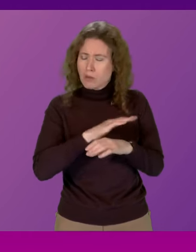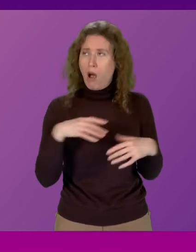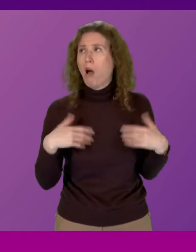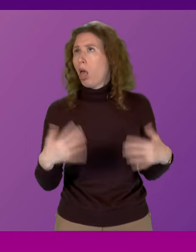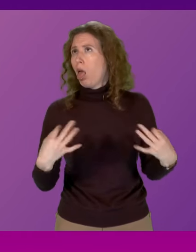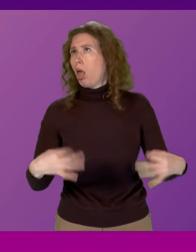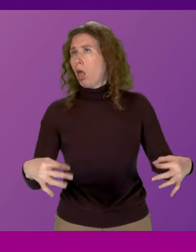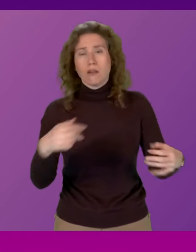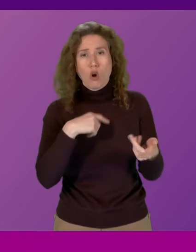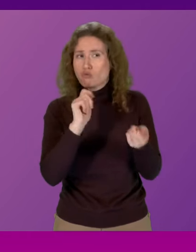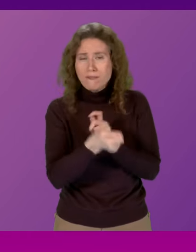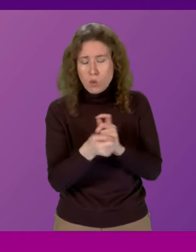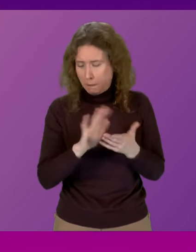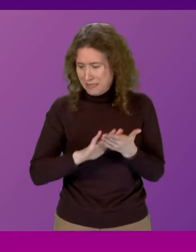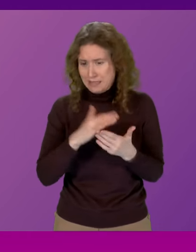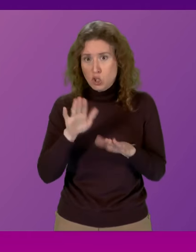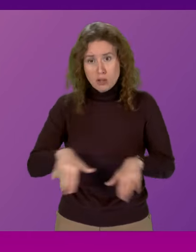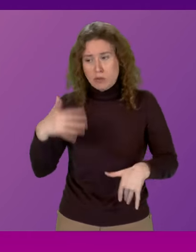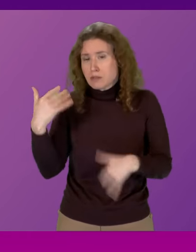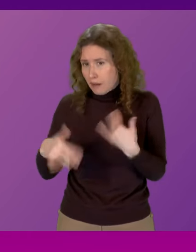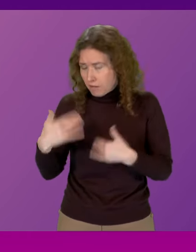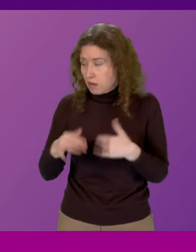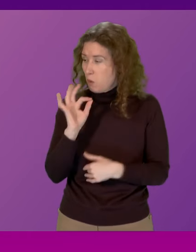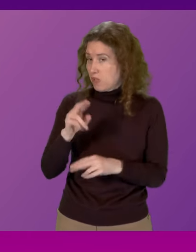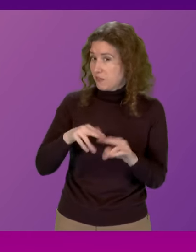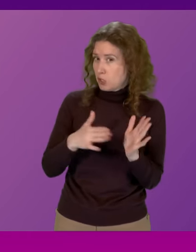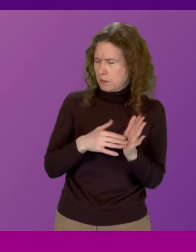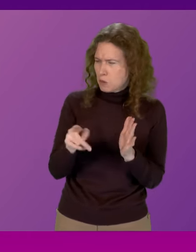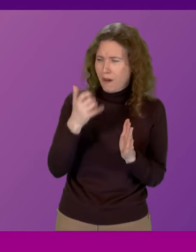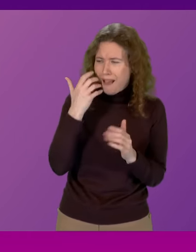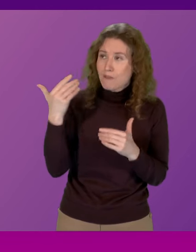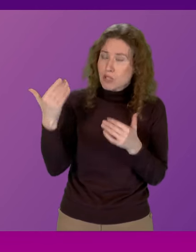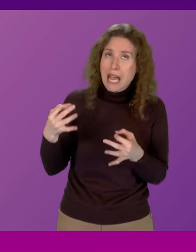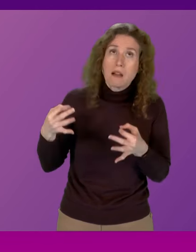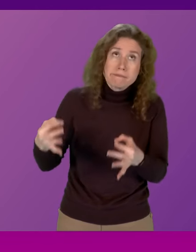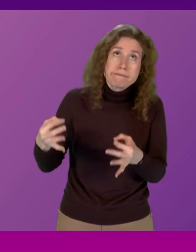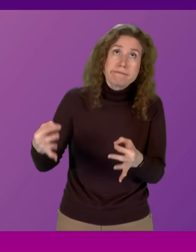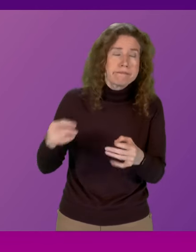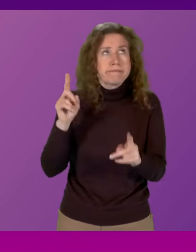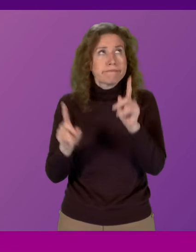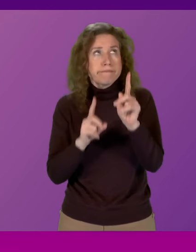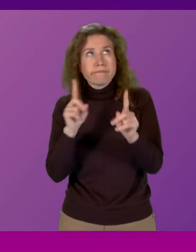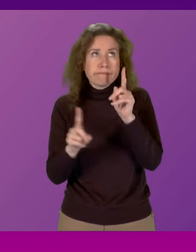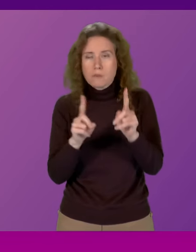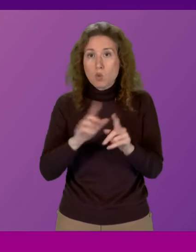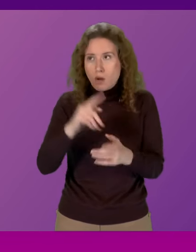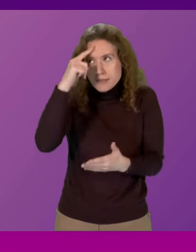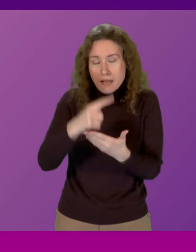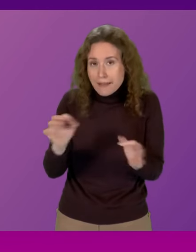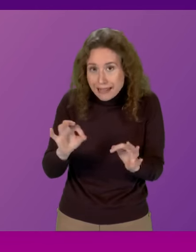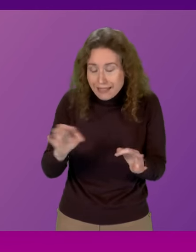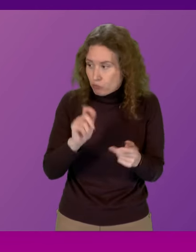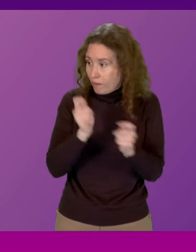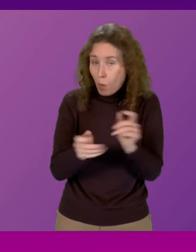students so can I ask the First Minister does he accept that with every day that passes and his Government dither on the key decisions needed on reform